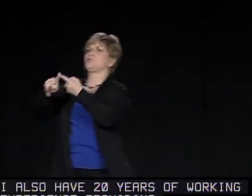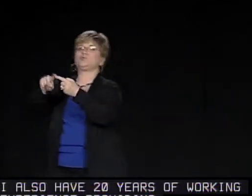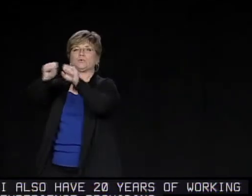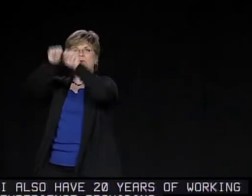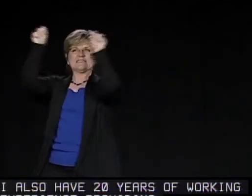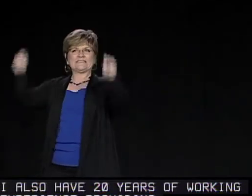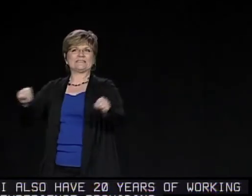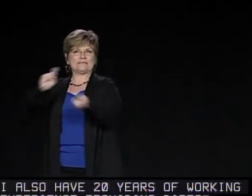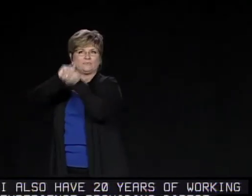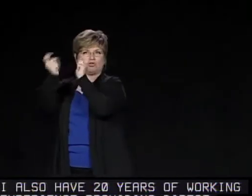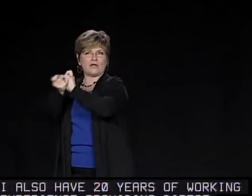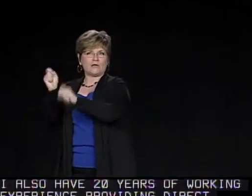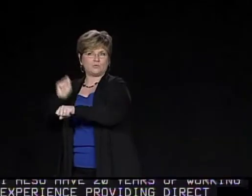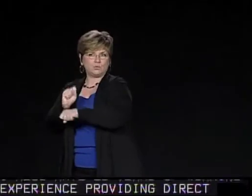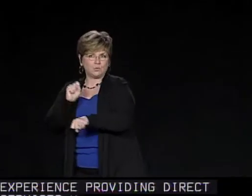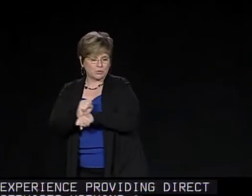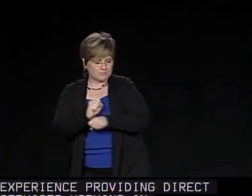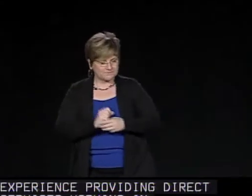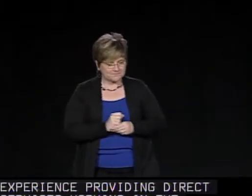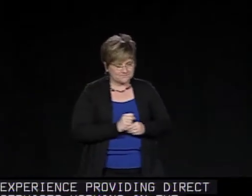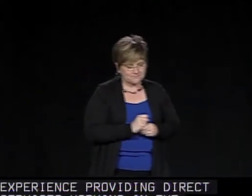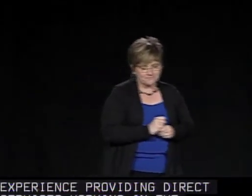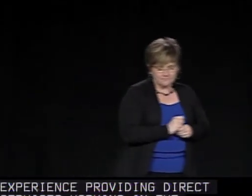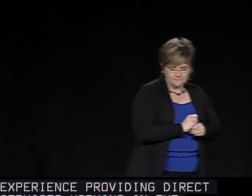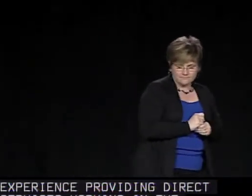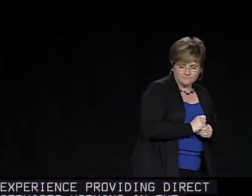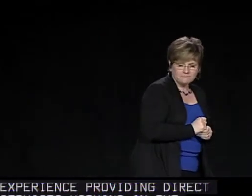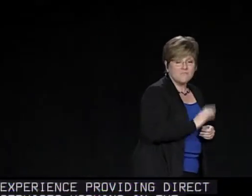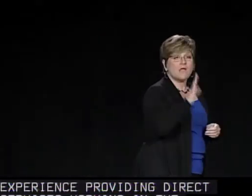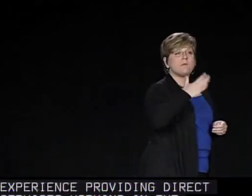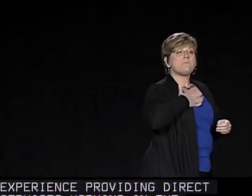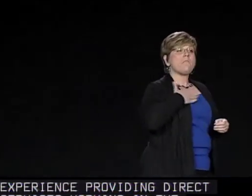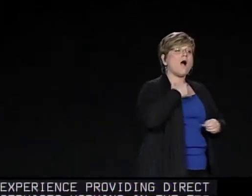lines for systemic change.